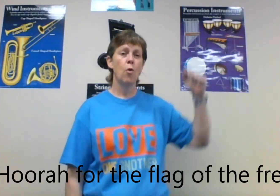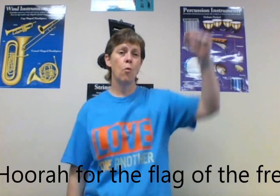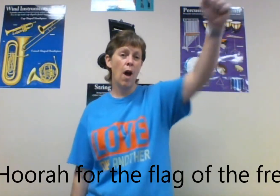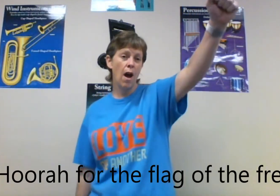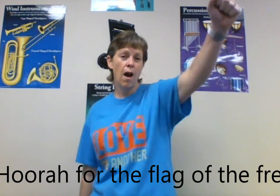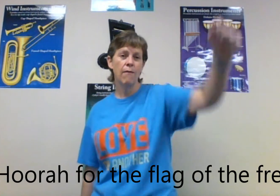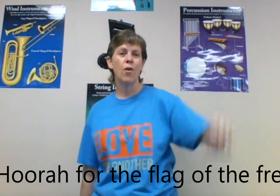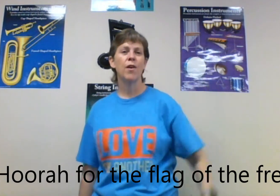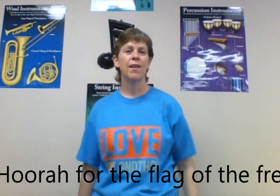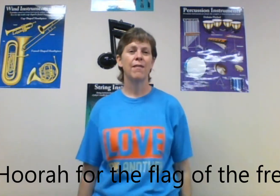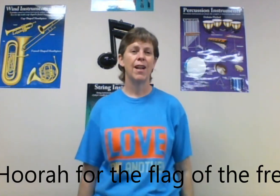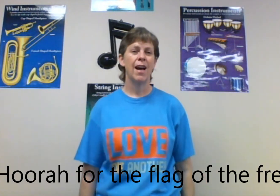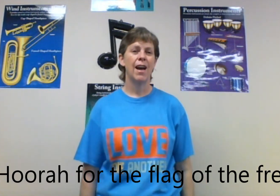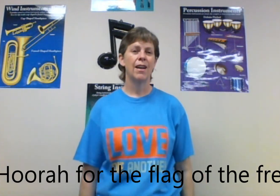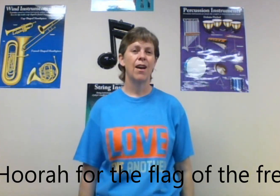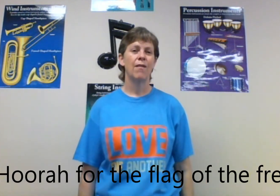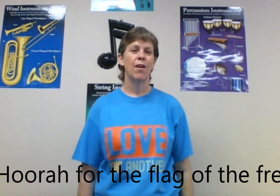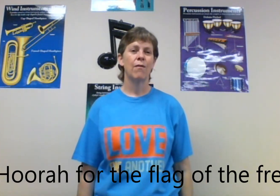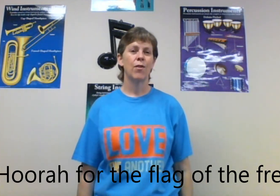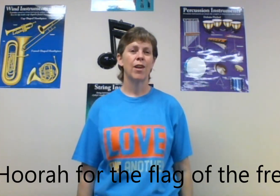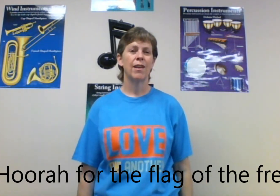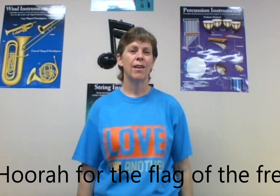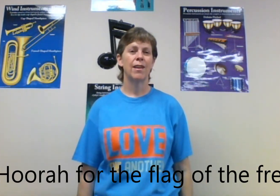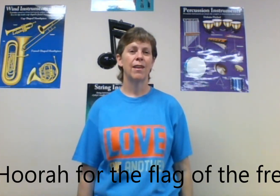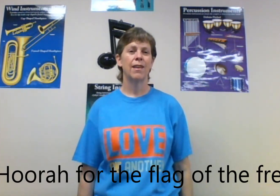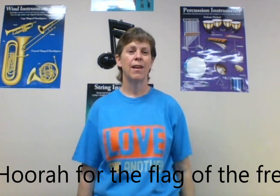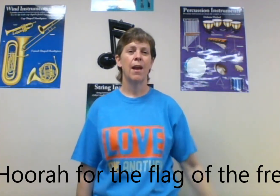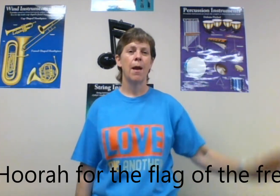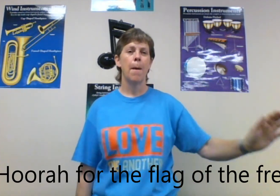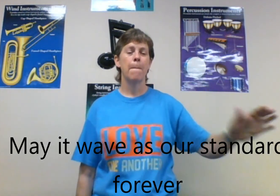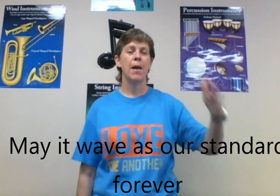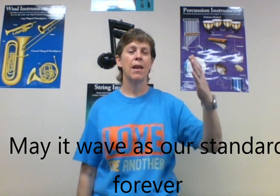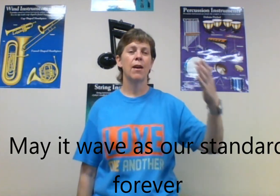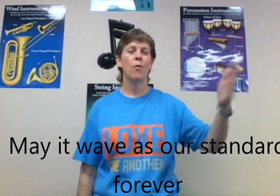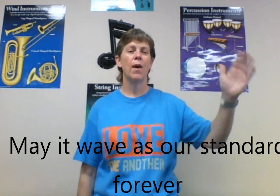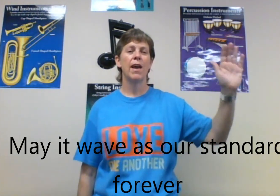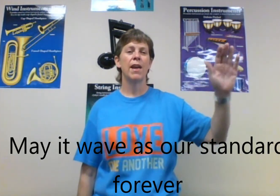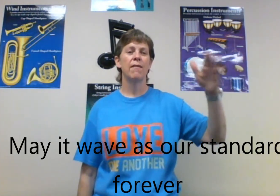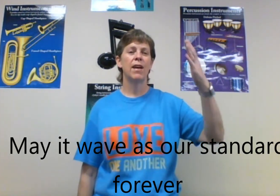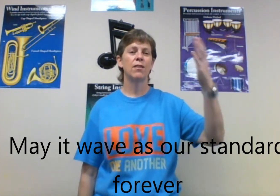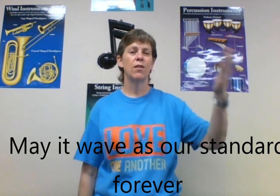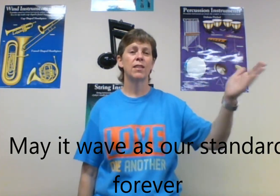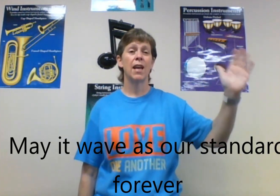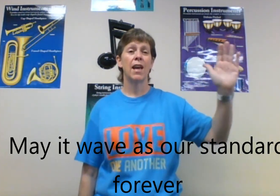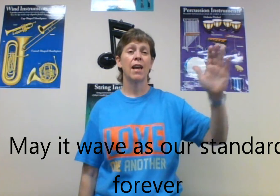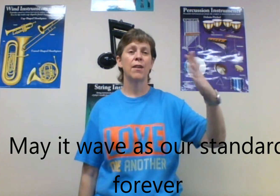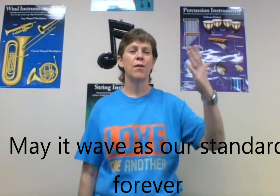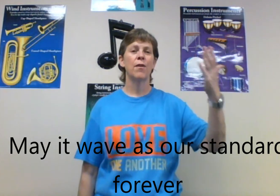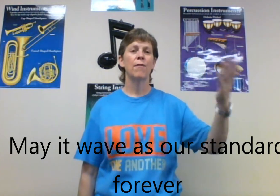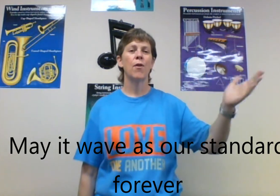Hooray for the flag of the free, may it wave as I stand here